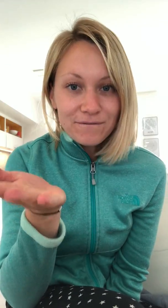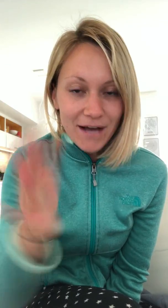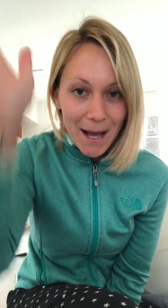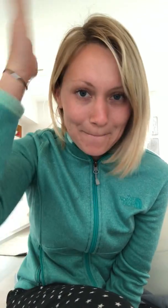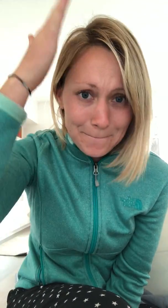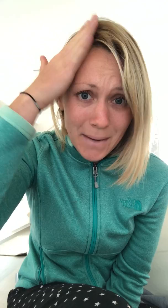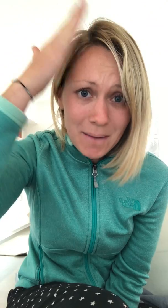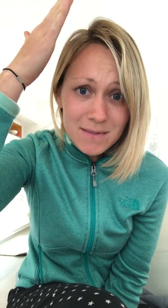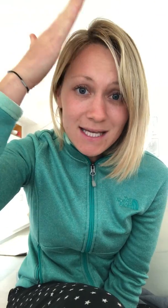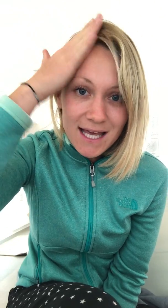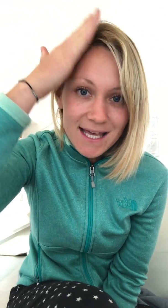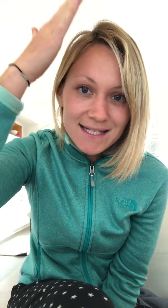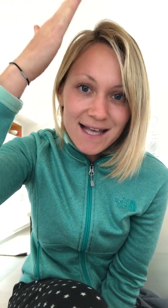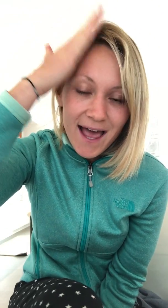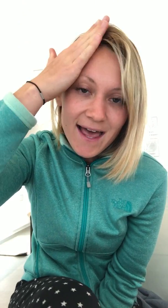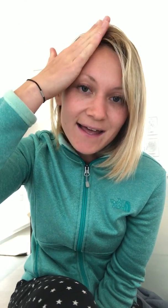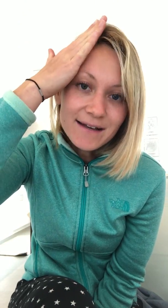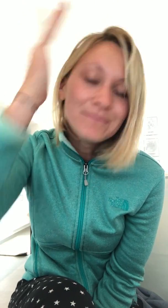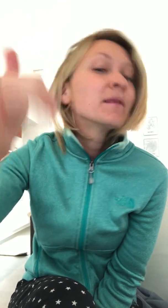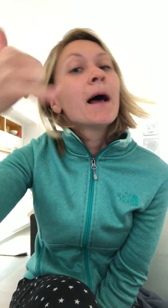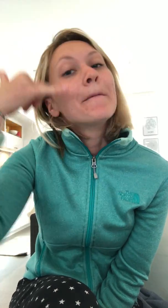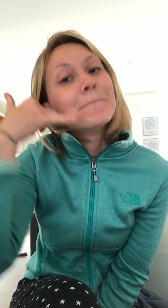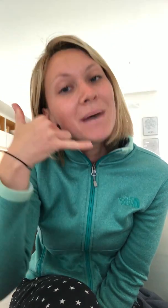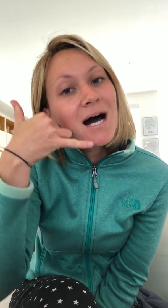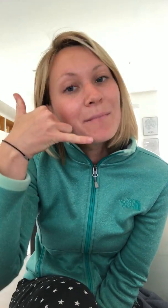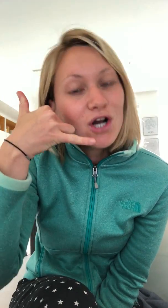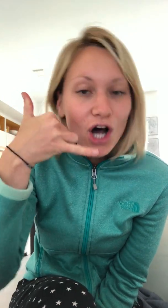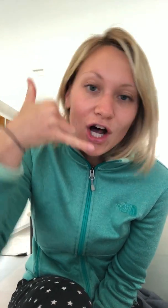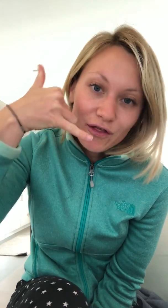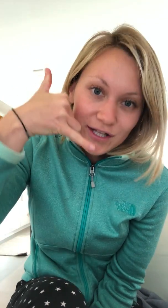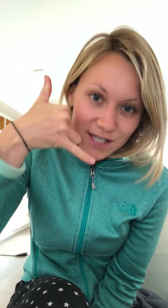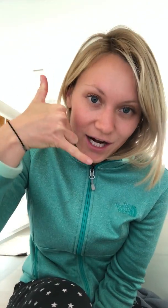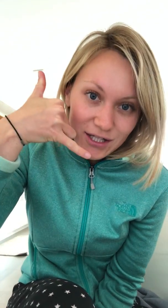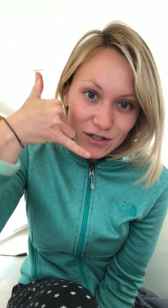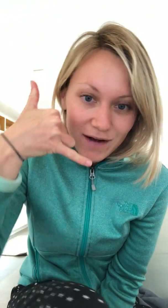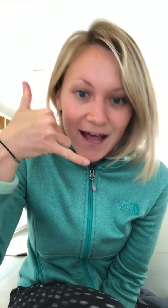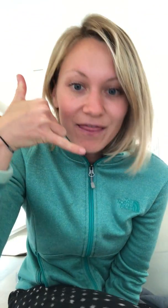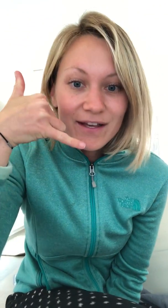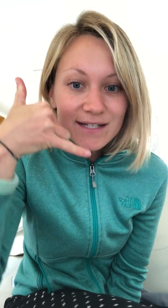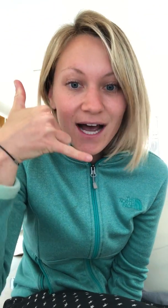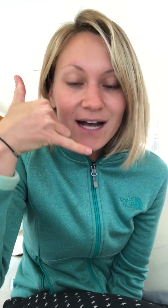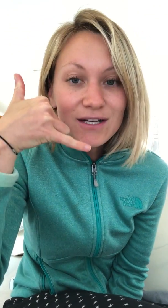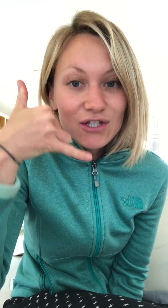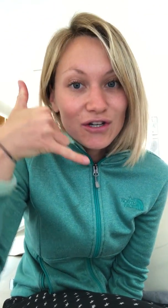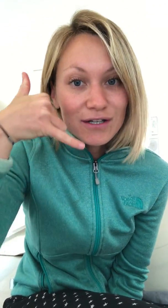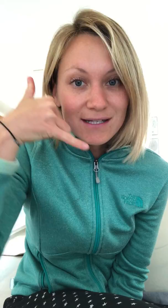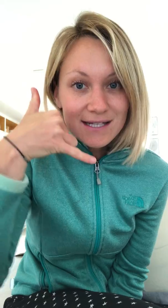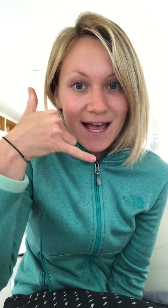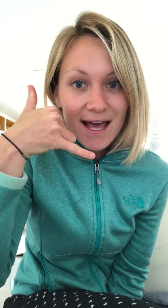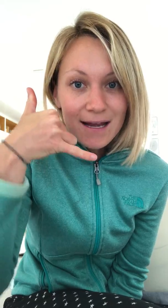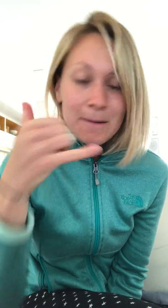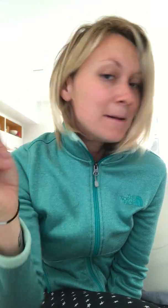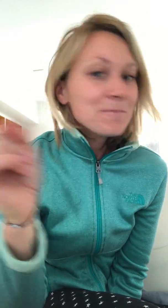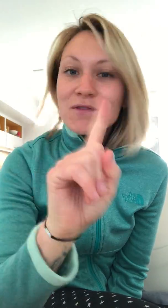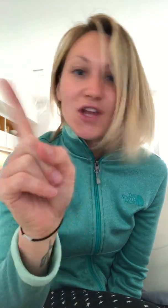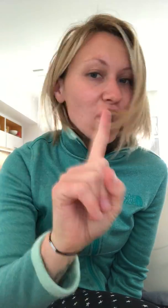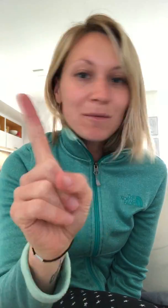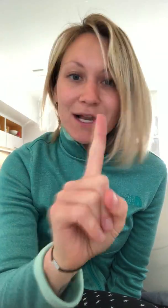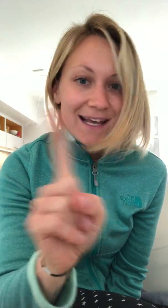and bumped his head. Mama called the doctor and the doctor said no more